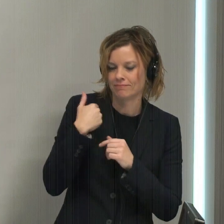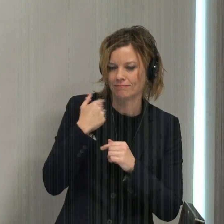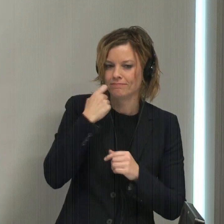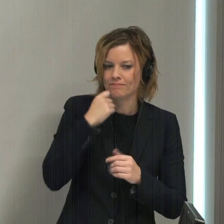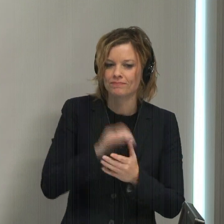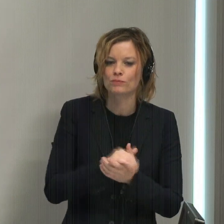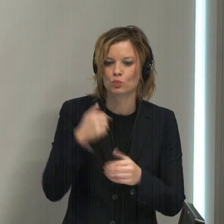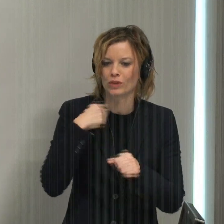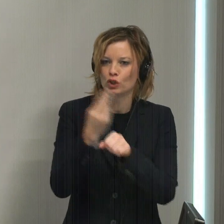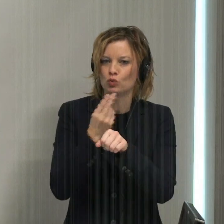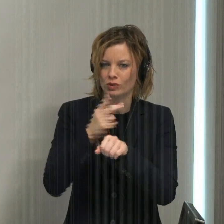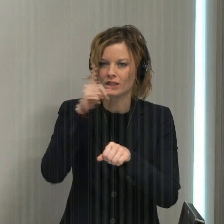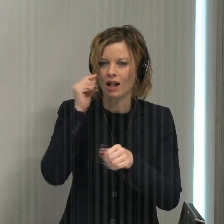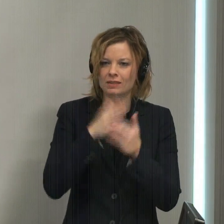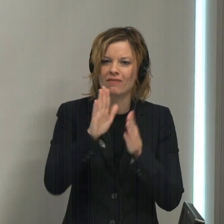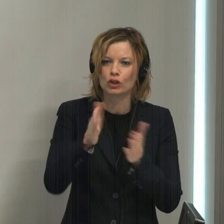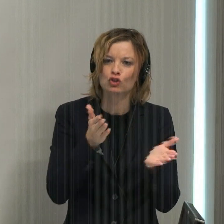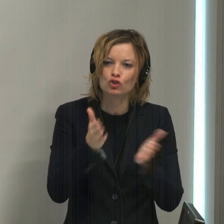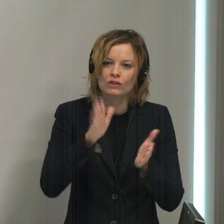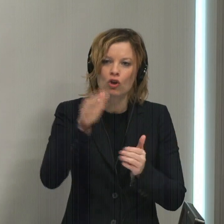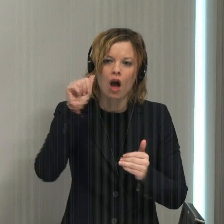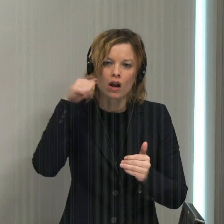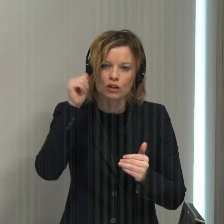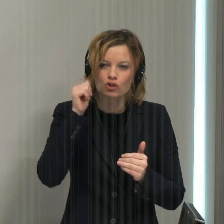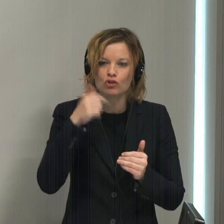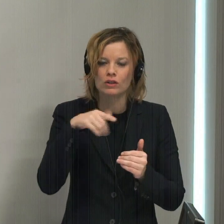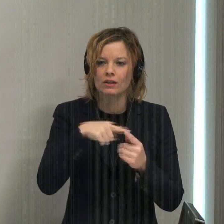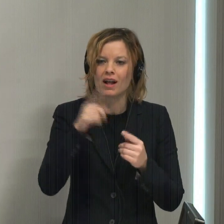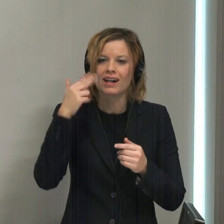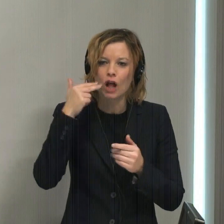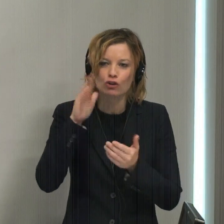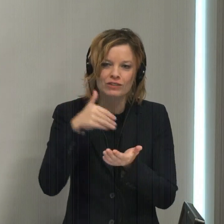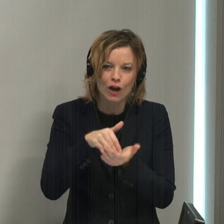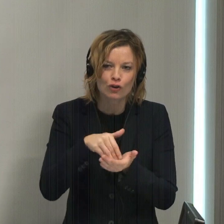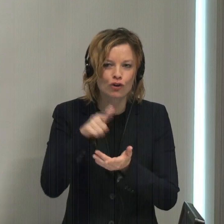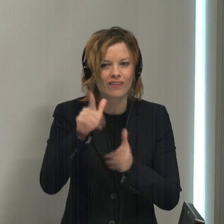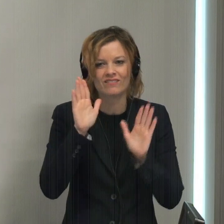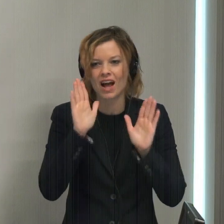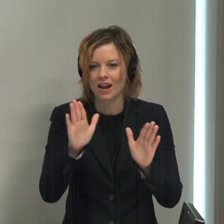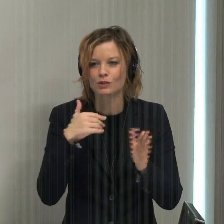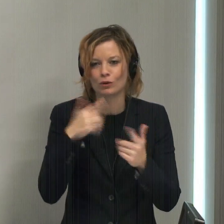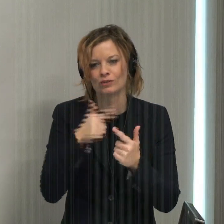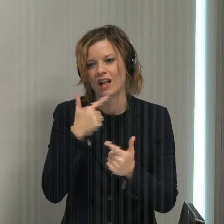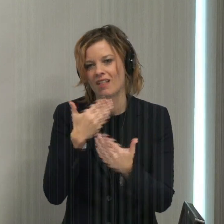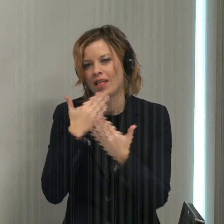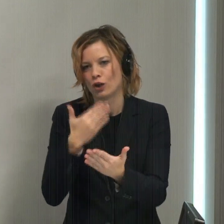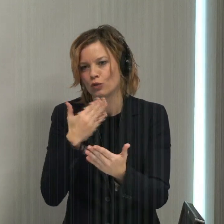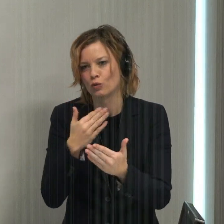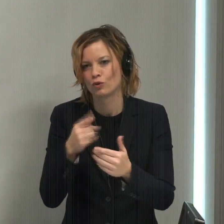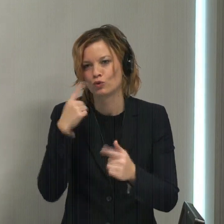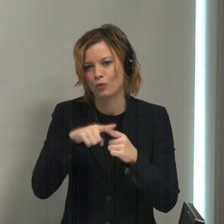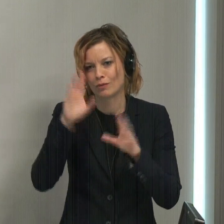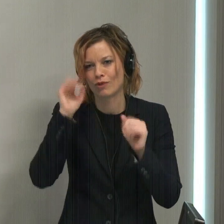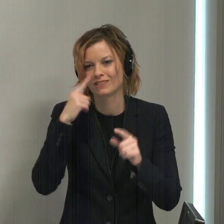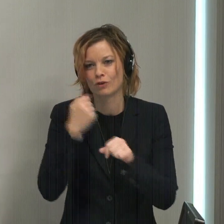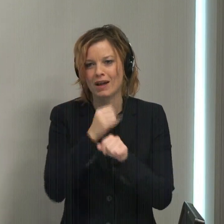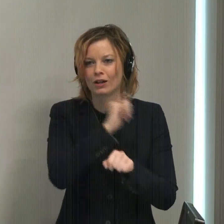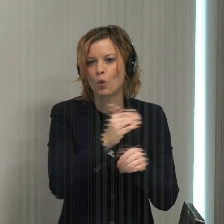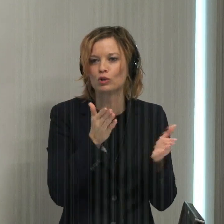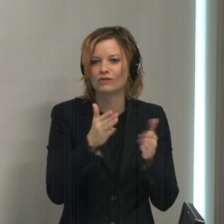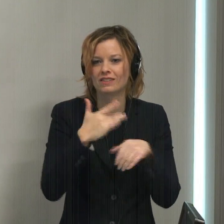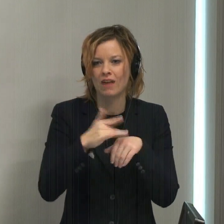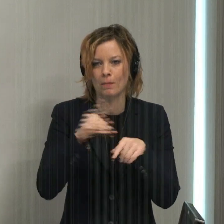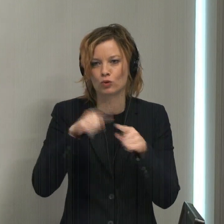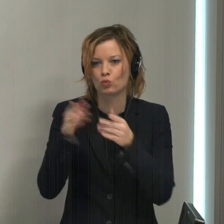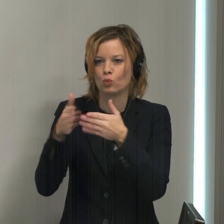we've used Gallaudet, some of their services, their audiology club in the Clare Center. They've been fantastic. So I just want to say thank you, first of all, to the president for making those services available